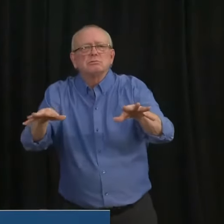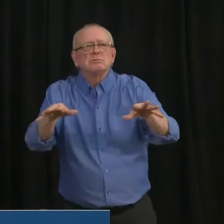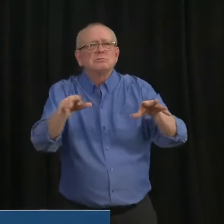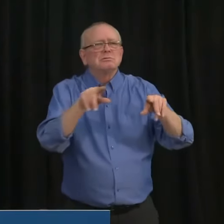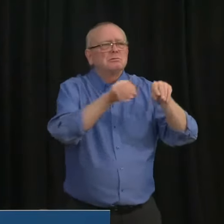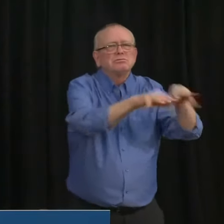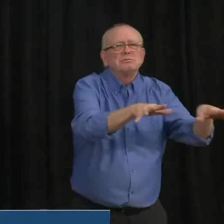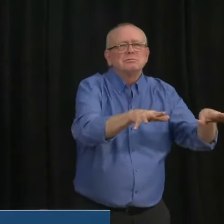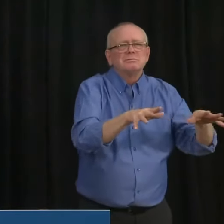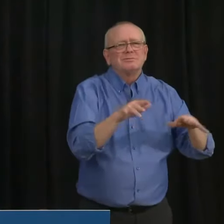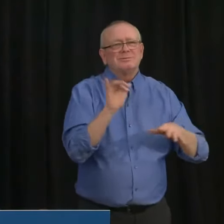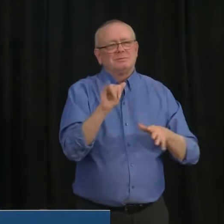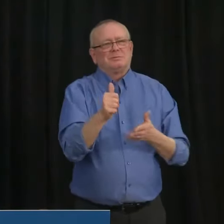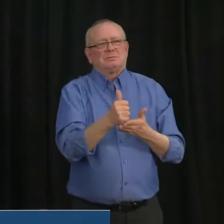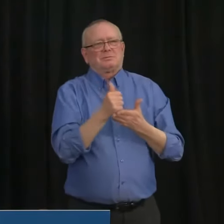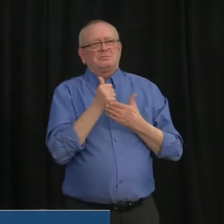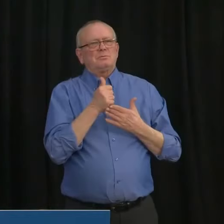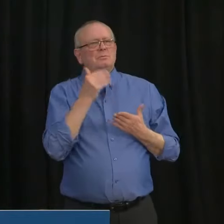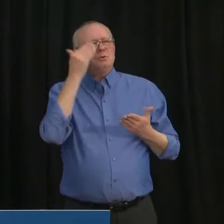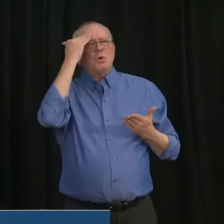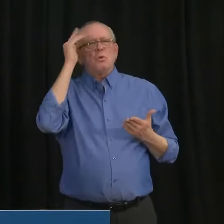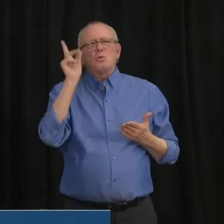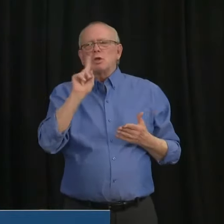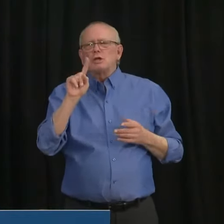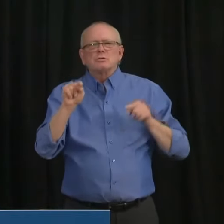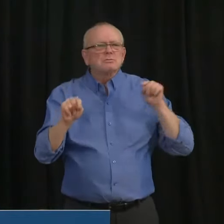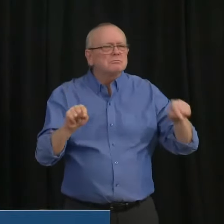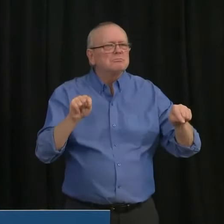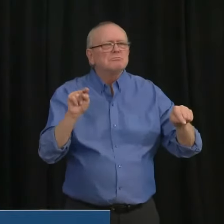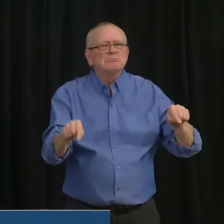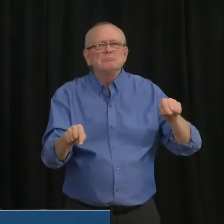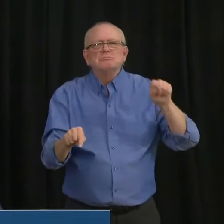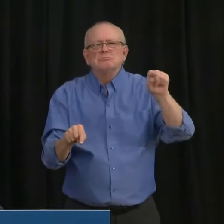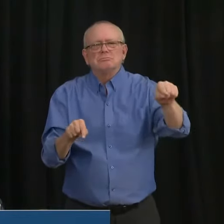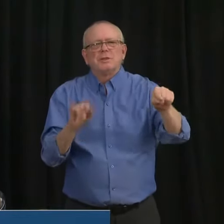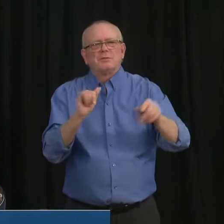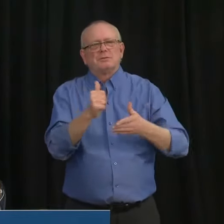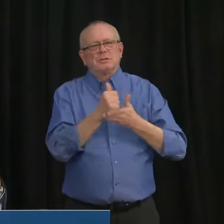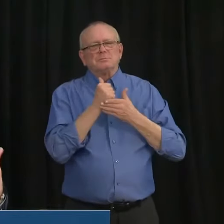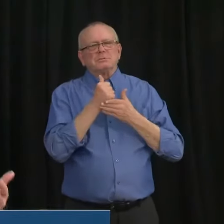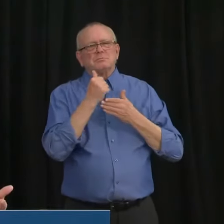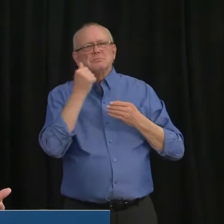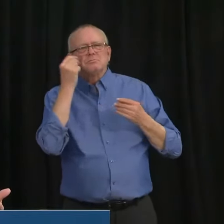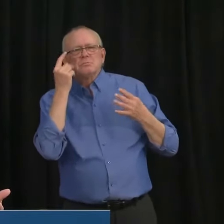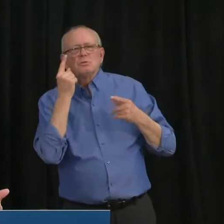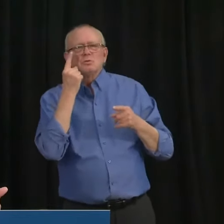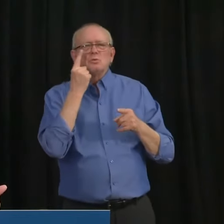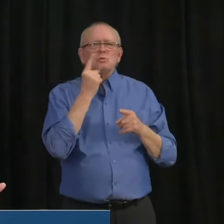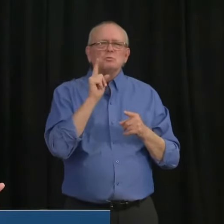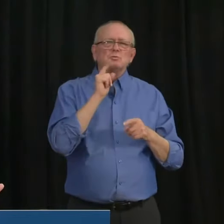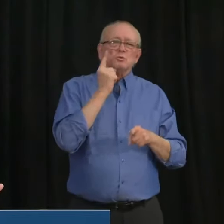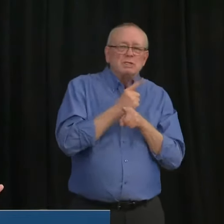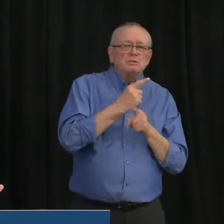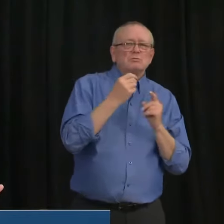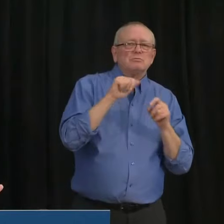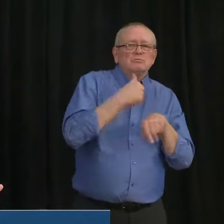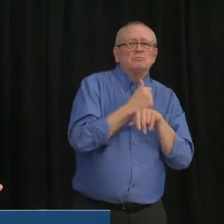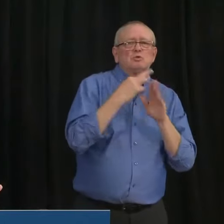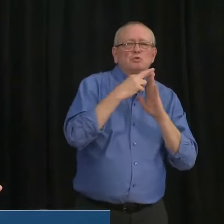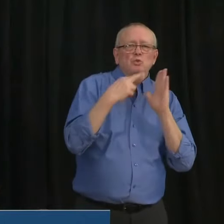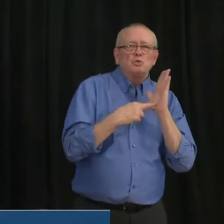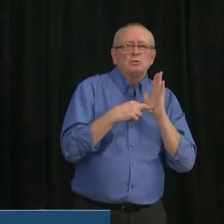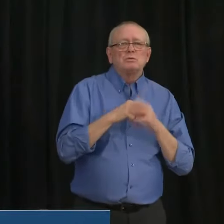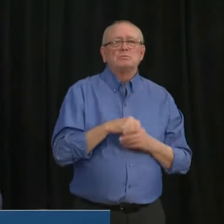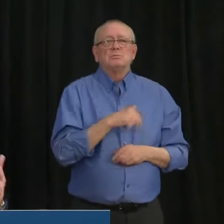helps to inform, um, policy as well. Uh, the healthcare utilization data informs